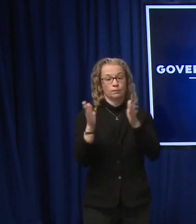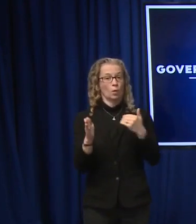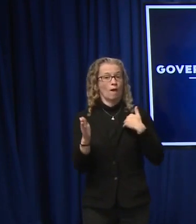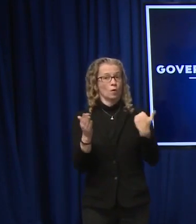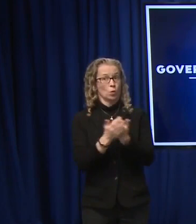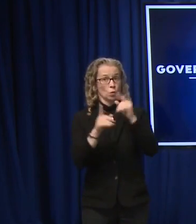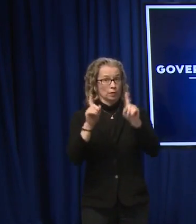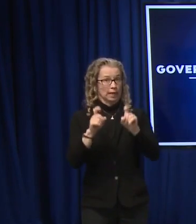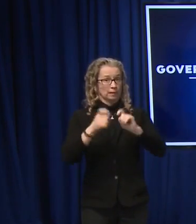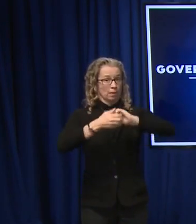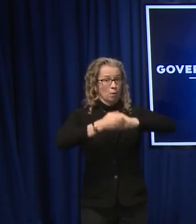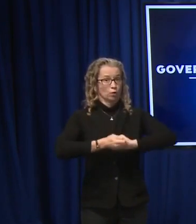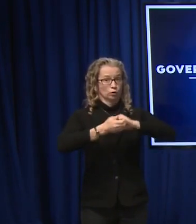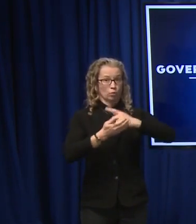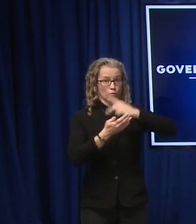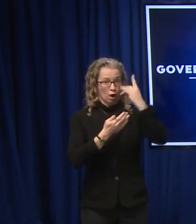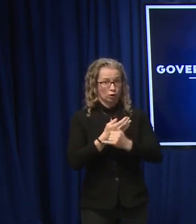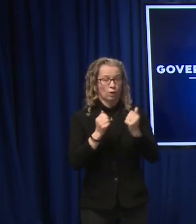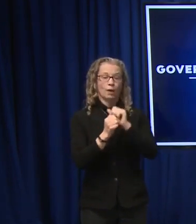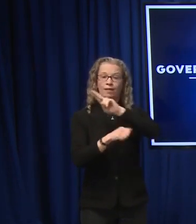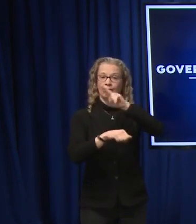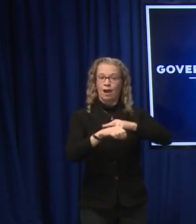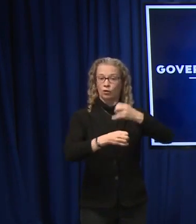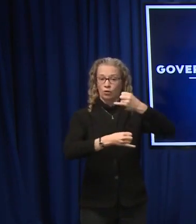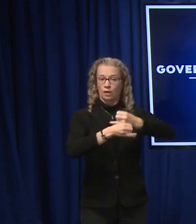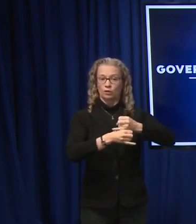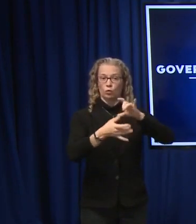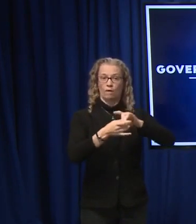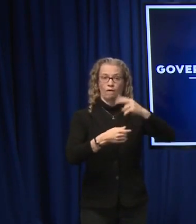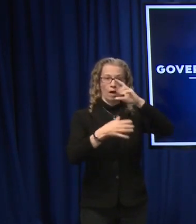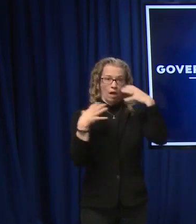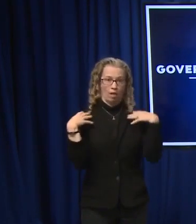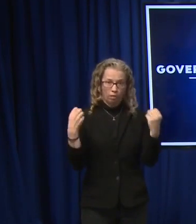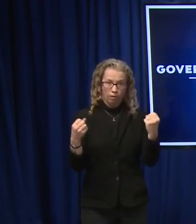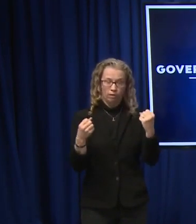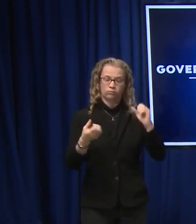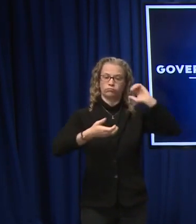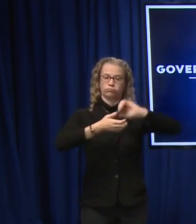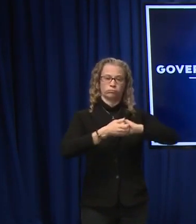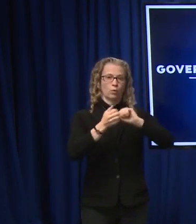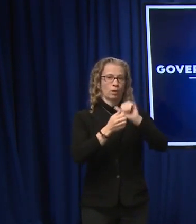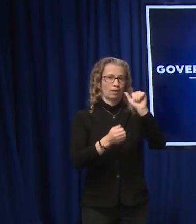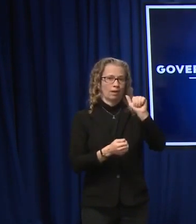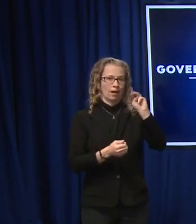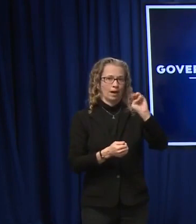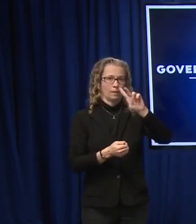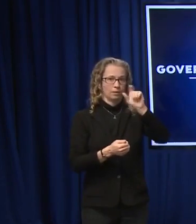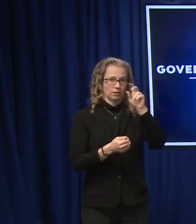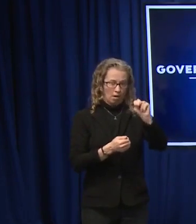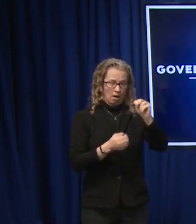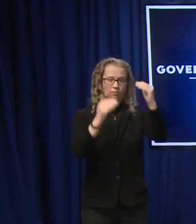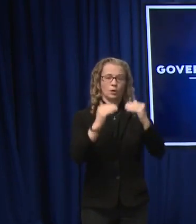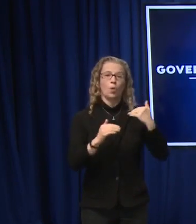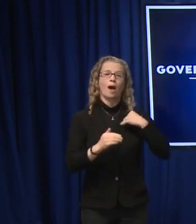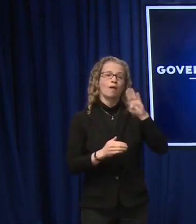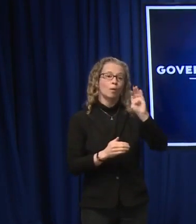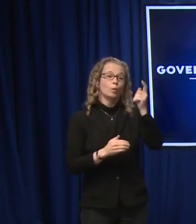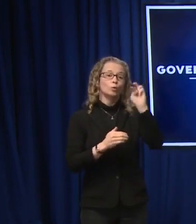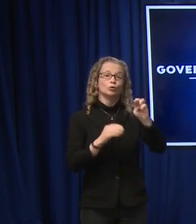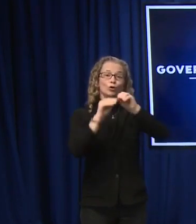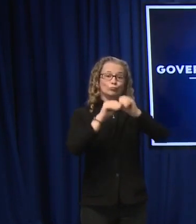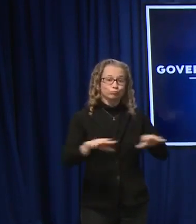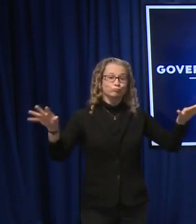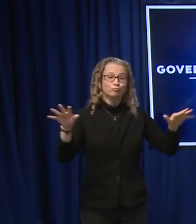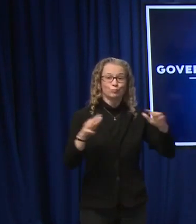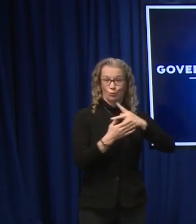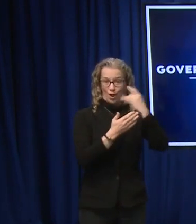with the National Institute of Health and in conjunction with Amazon. We have a booster blitz initiative that we'll be talking about to